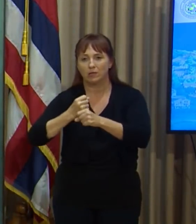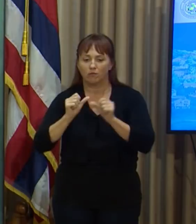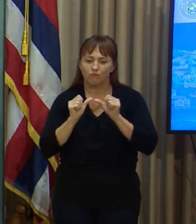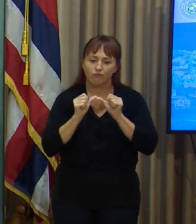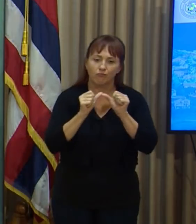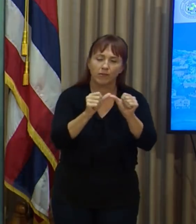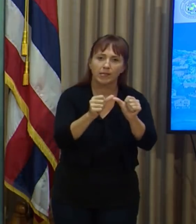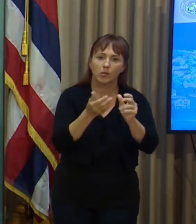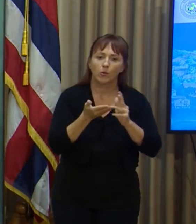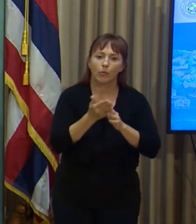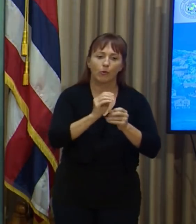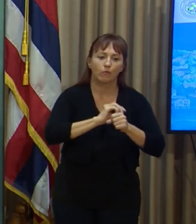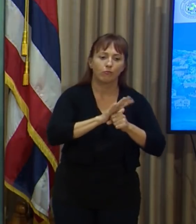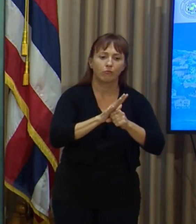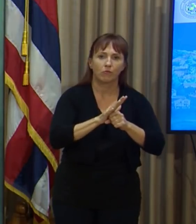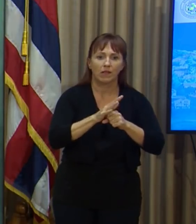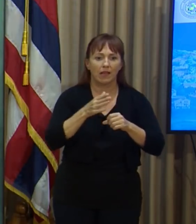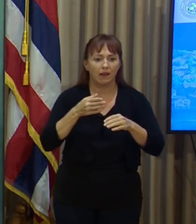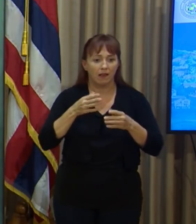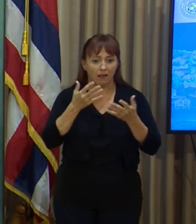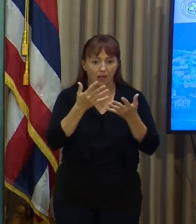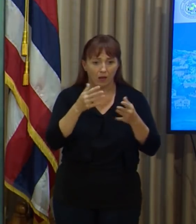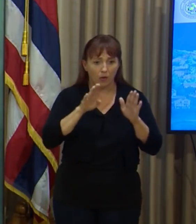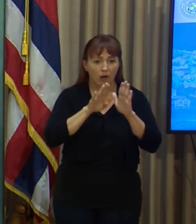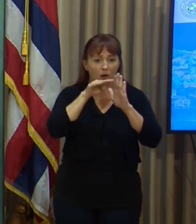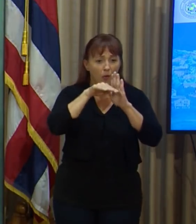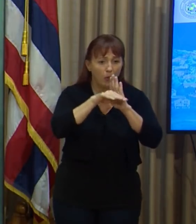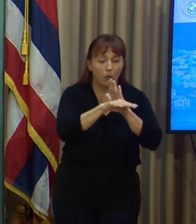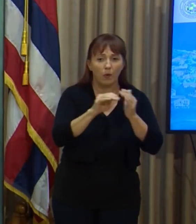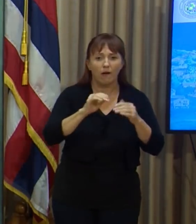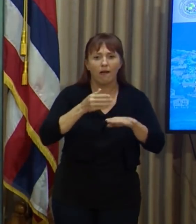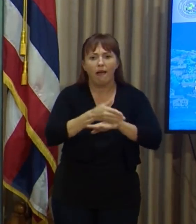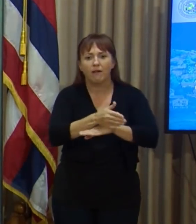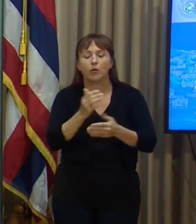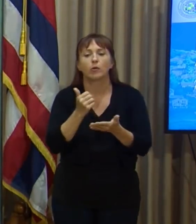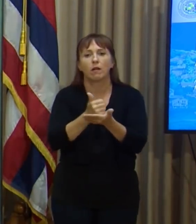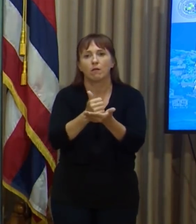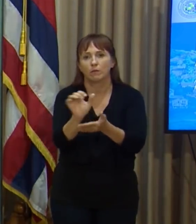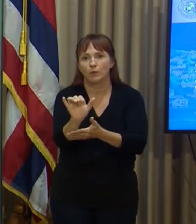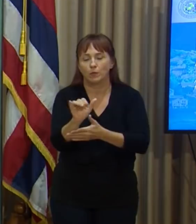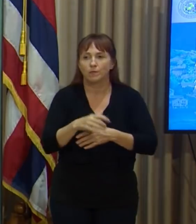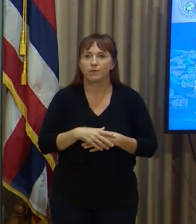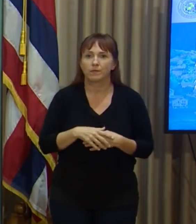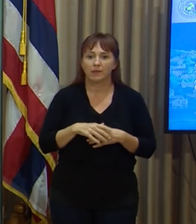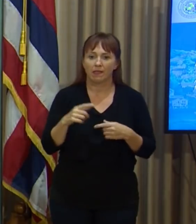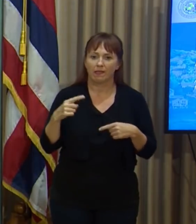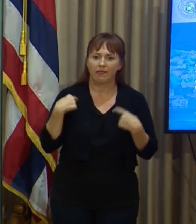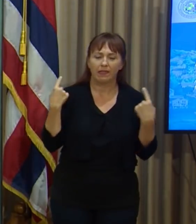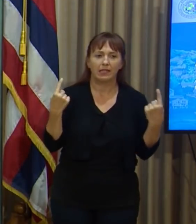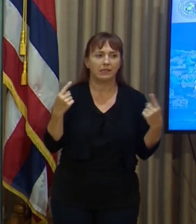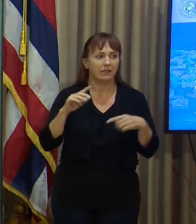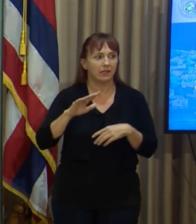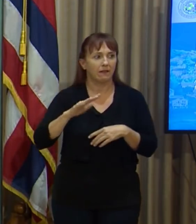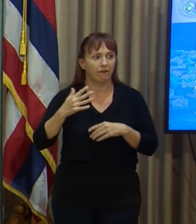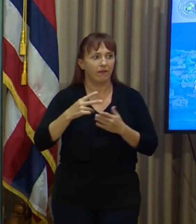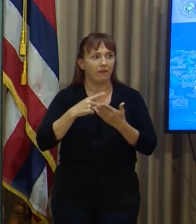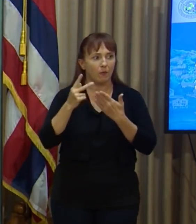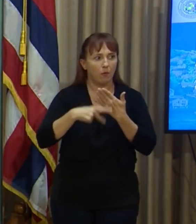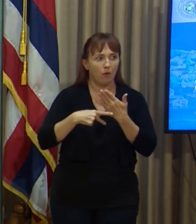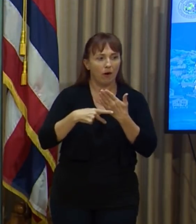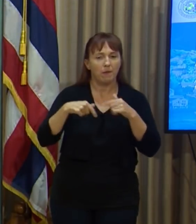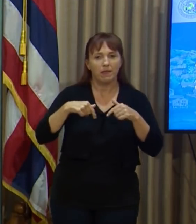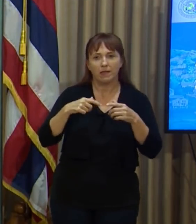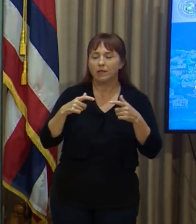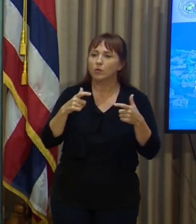get through this pandemic and deal with the after-effects. AUW is a natural fit for a program of this magnitude. Our 2-1-1